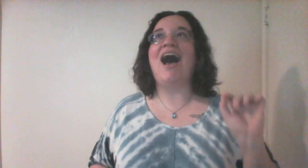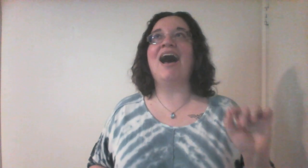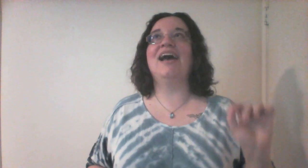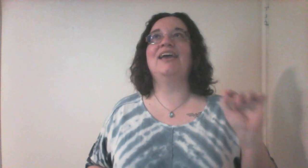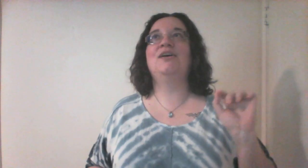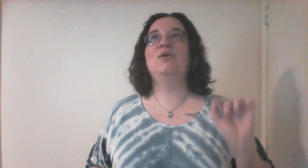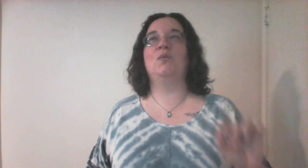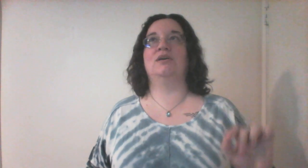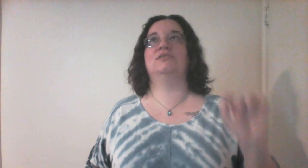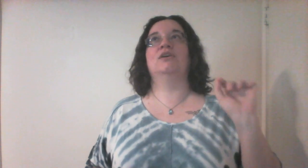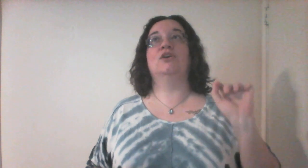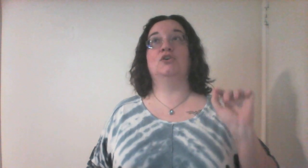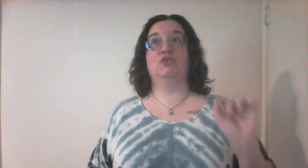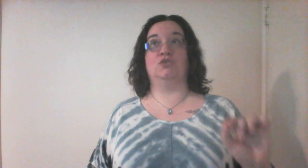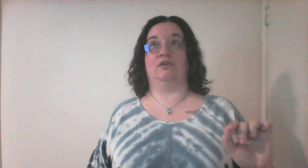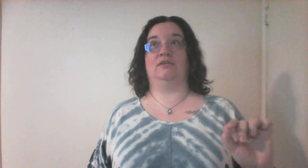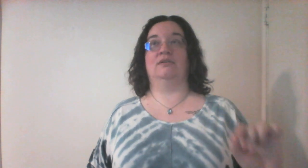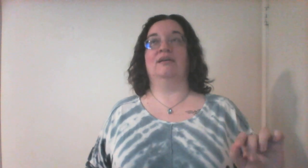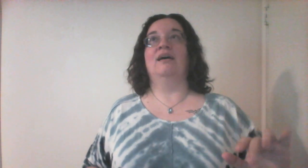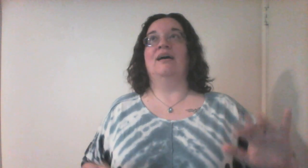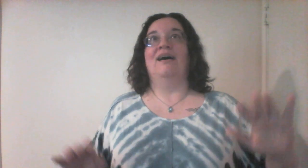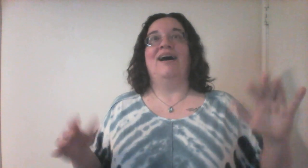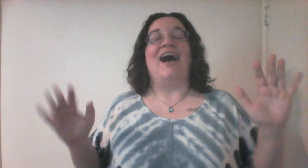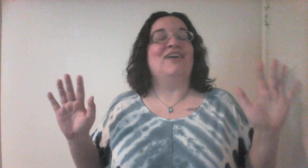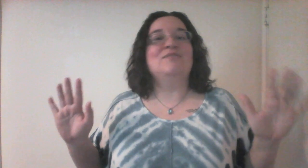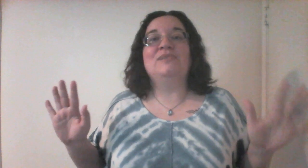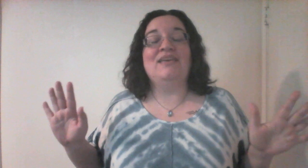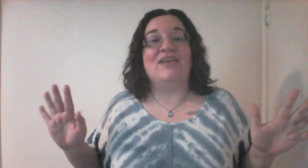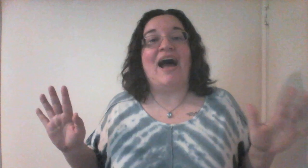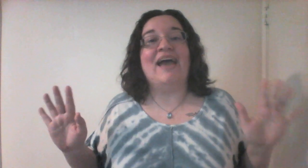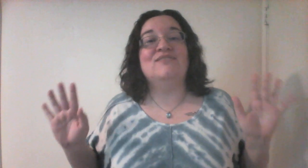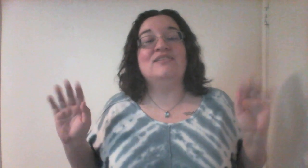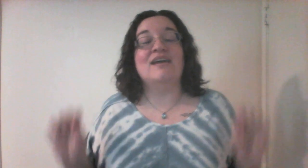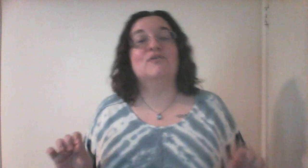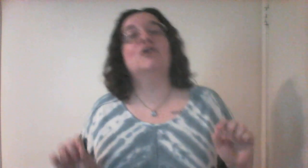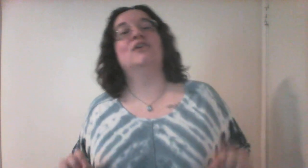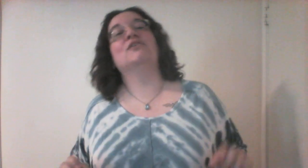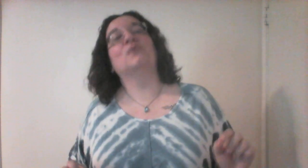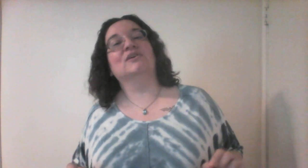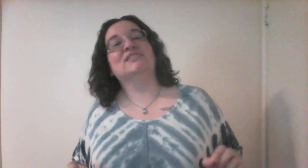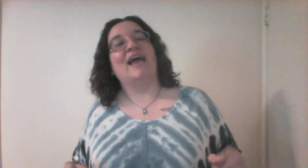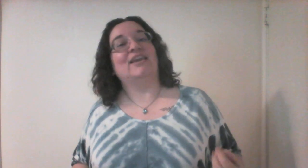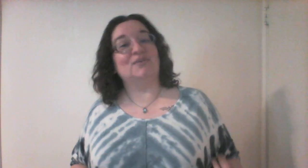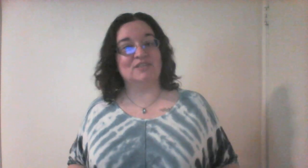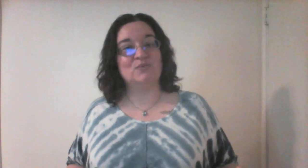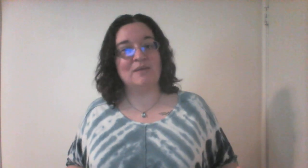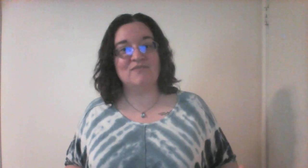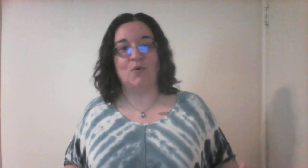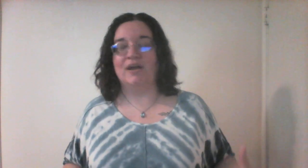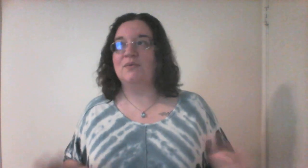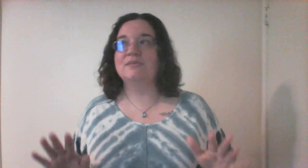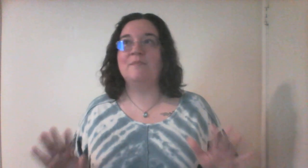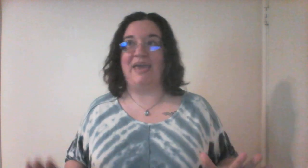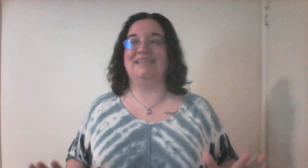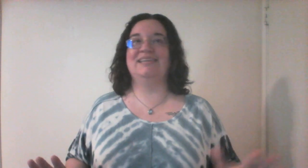I was shook. I couldn't believe it. I had never heard the word snack used this way before. It was amazing,